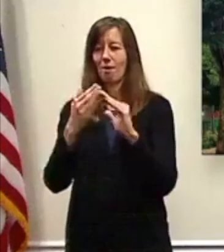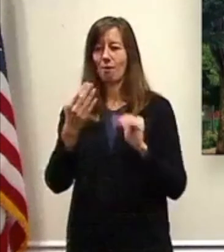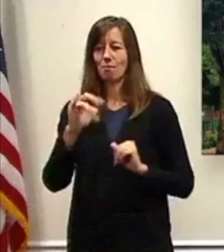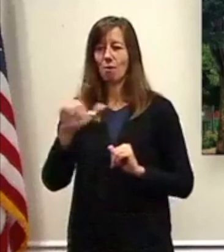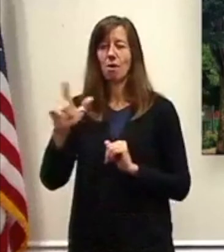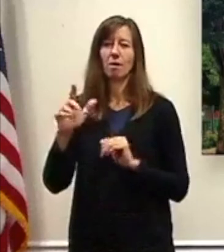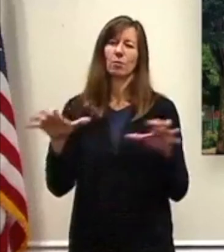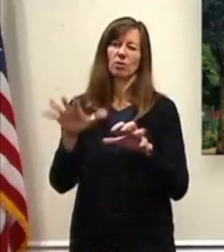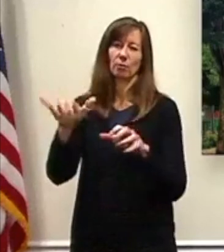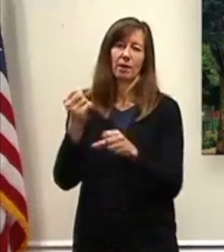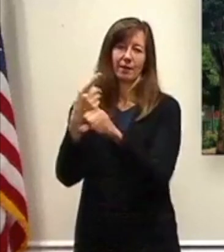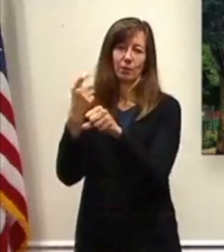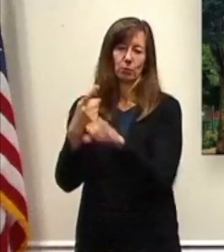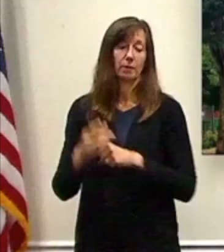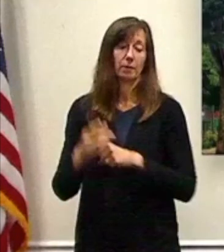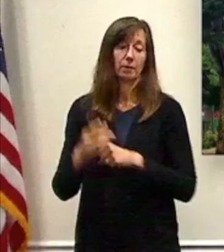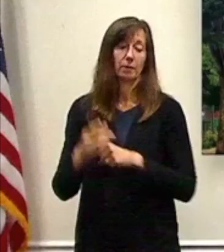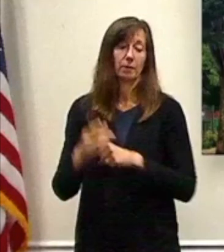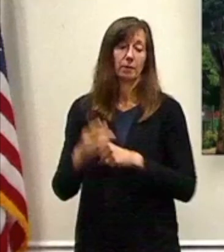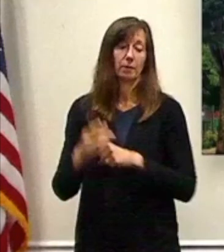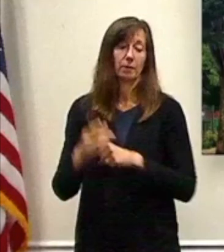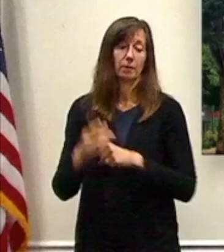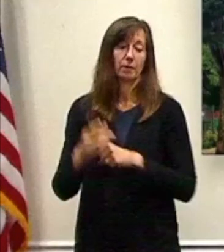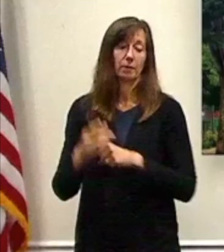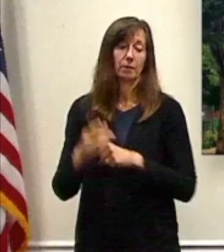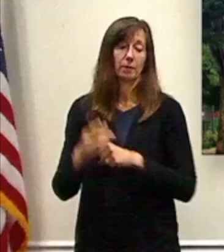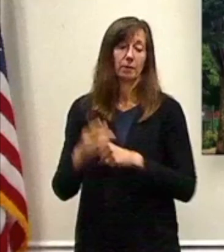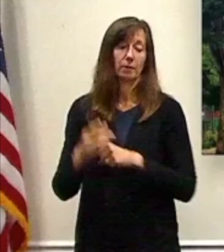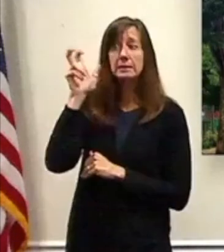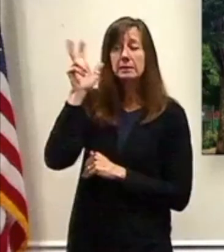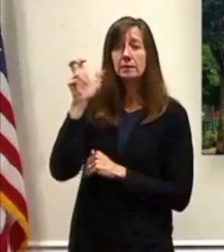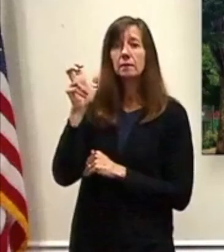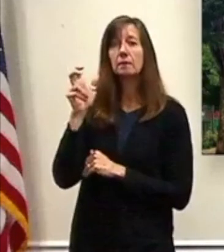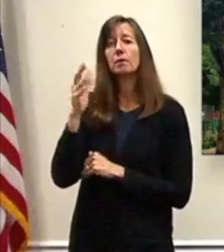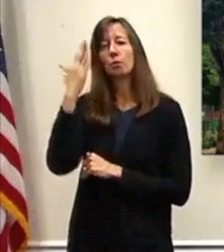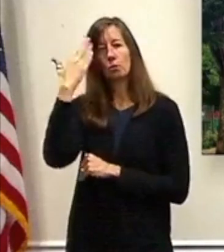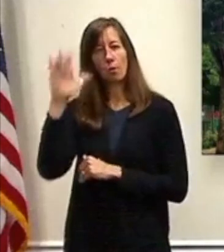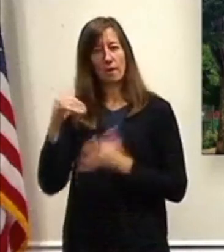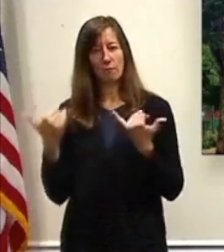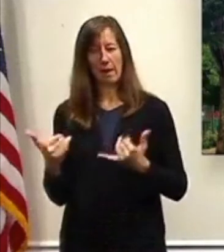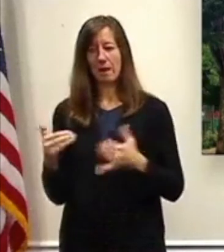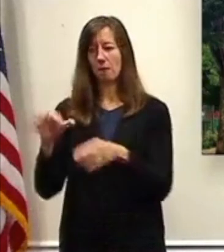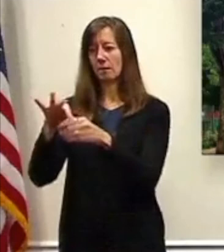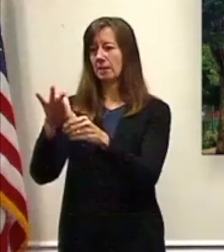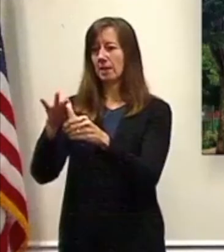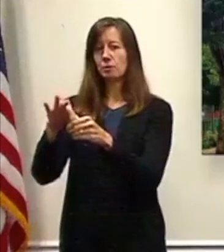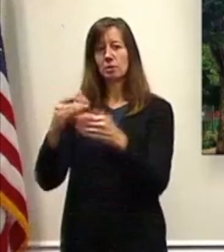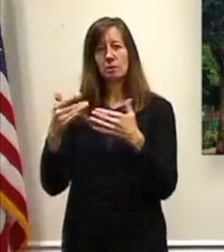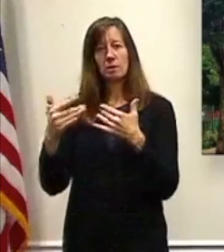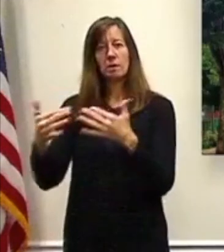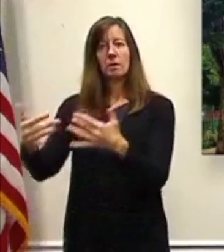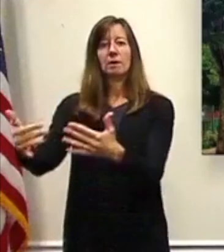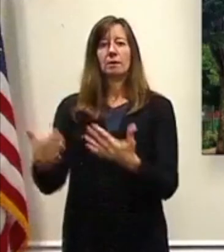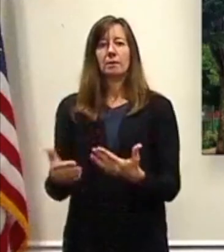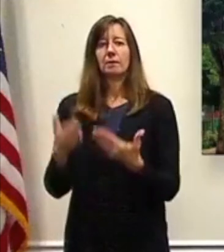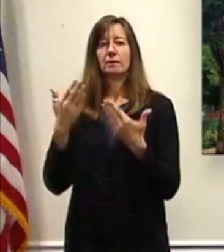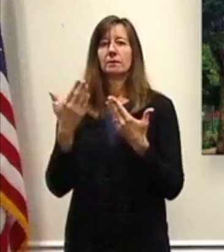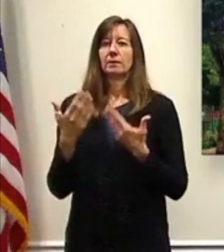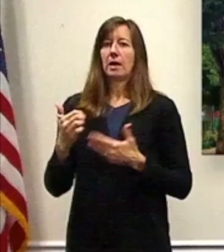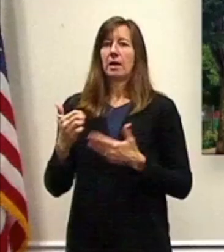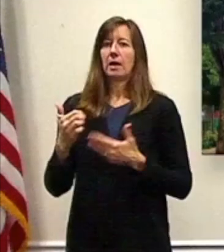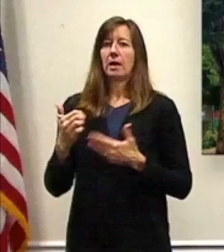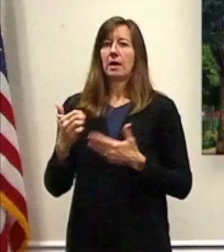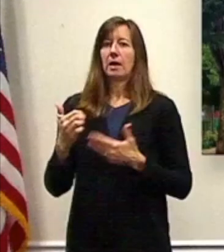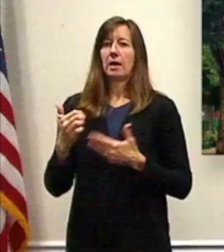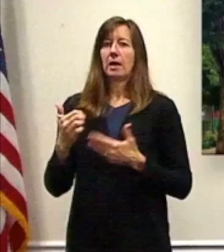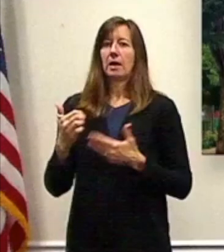as a reminder for those listening, this, as you know, there is an election going on. I won't get into who or how you should vote. But